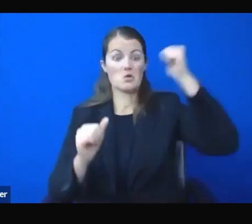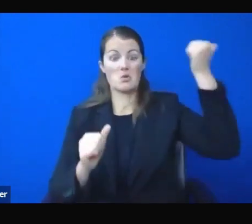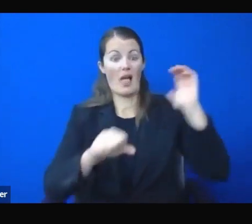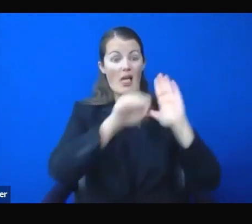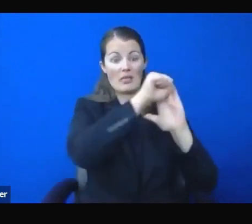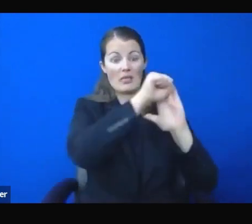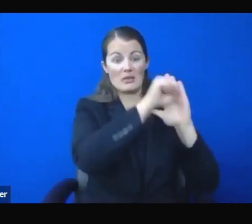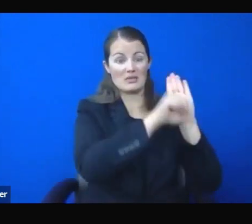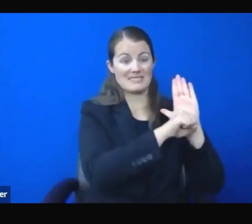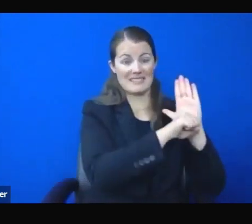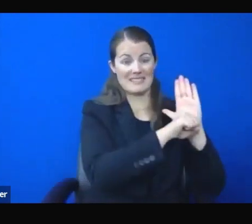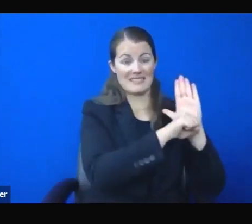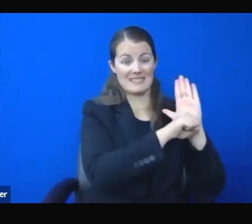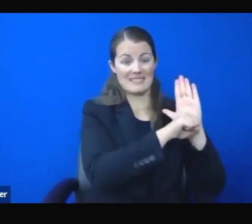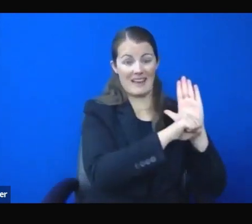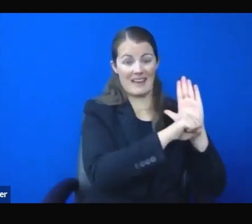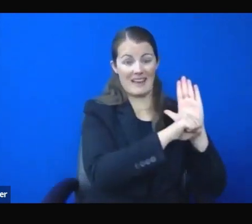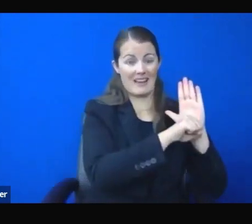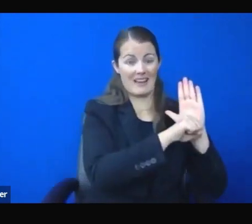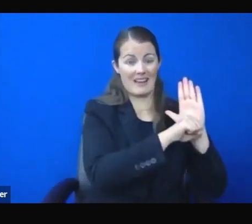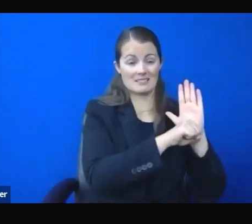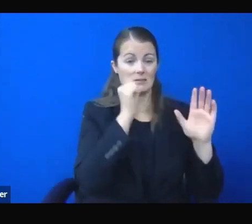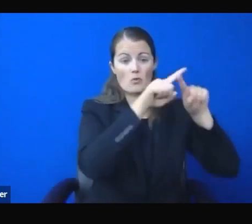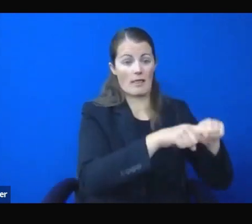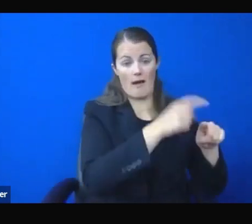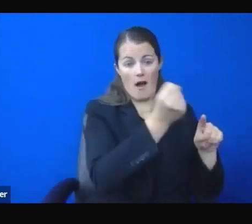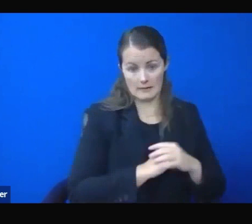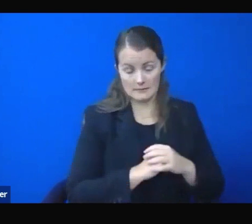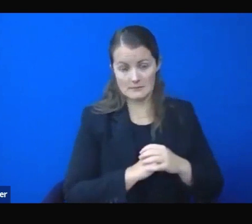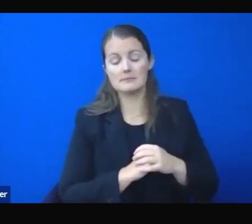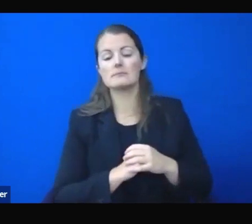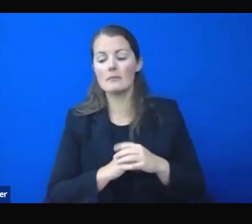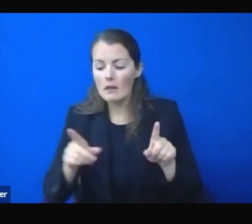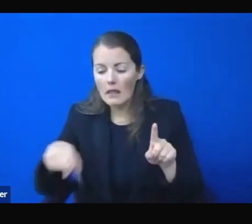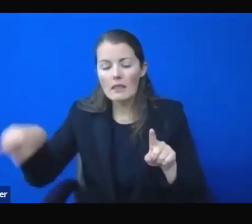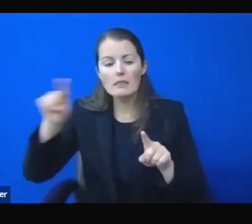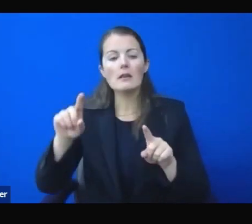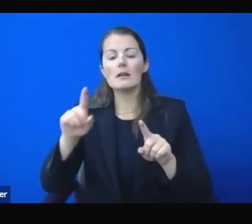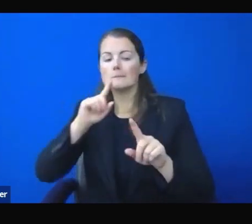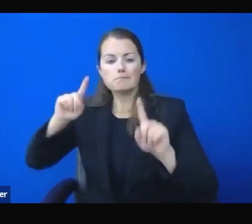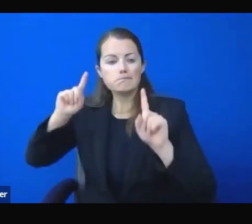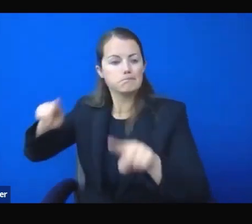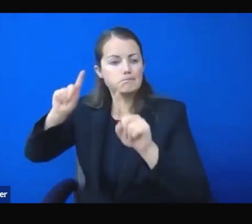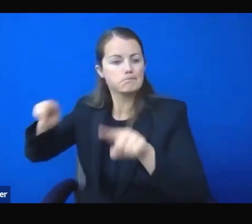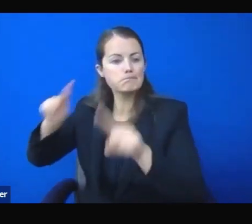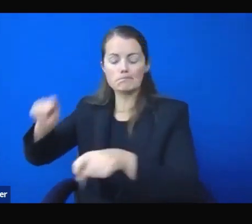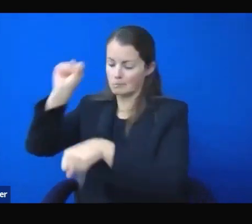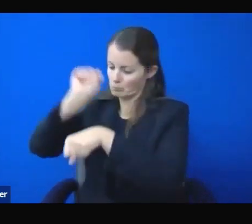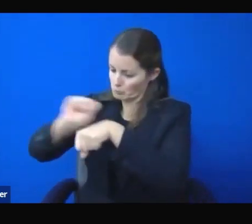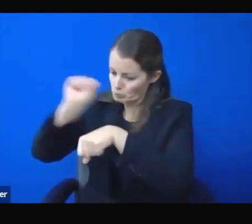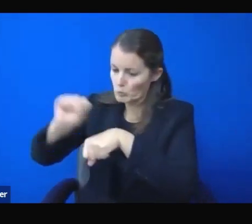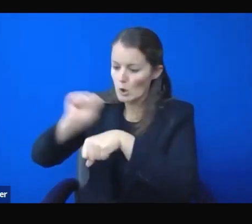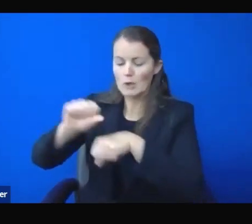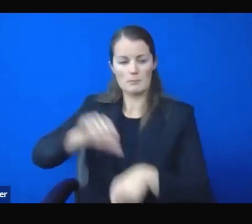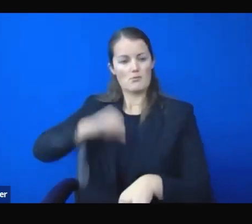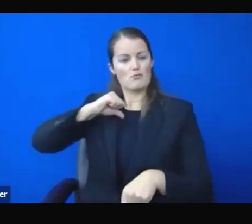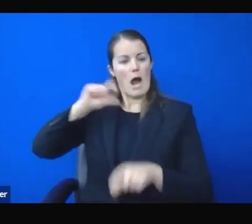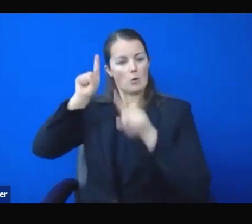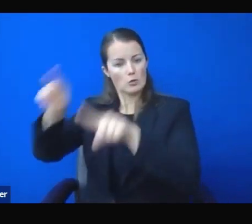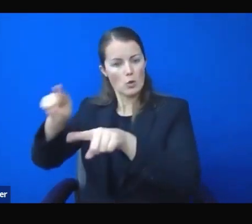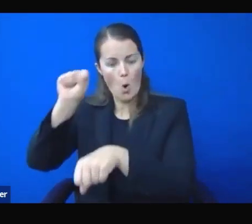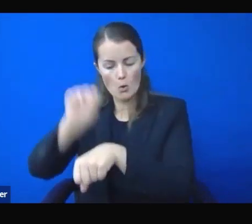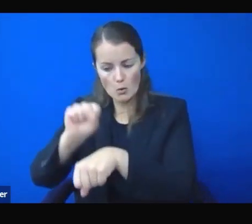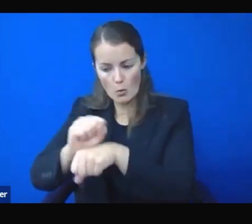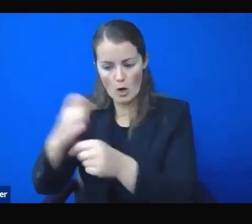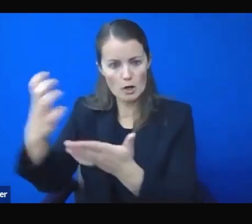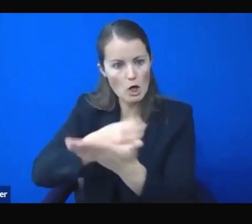take pride. They take pride in showing up every day for work and their ability that gives them to provide for their families. If